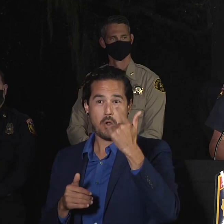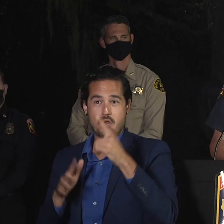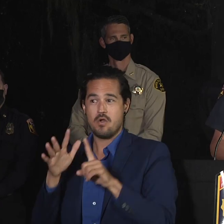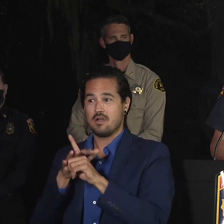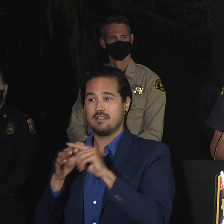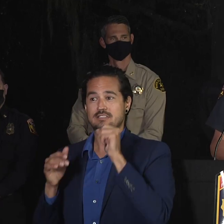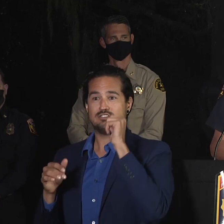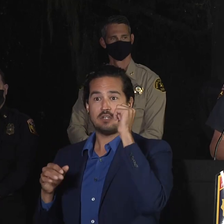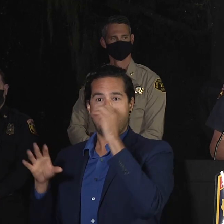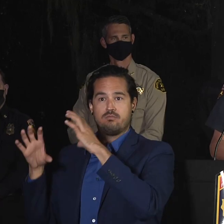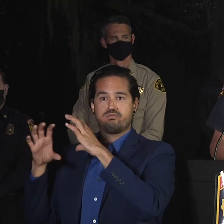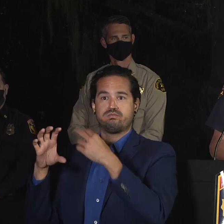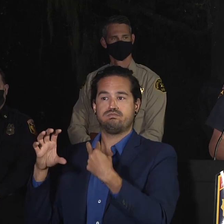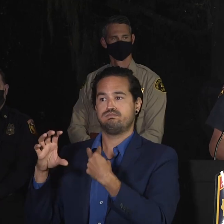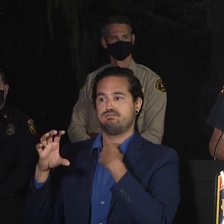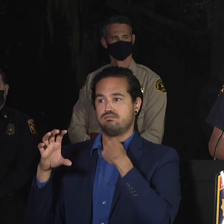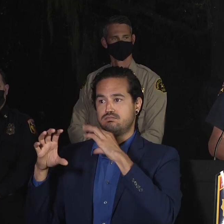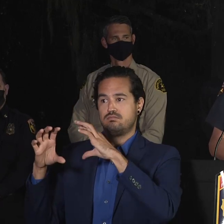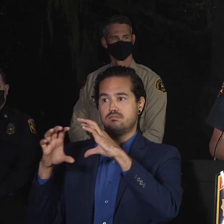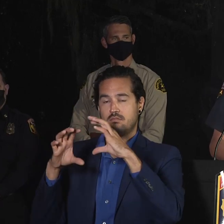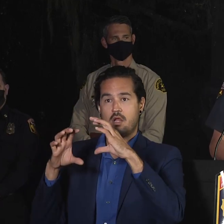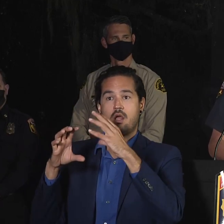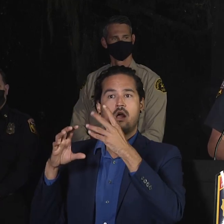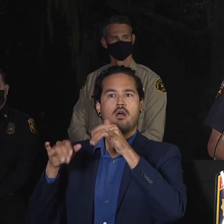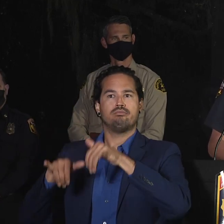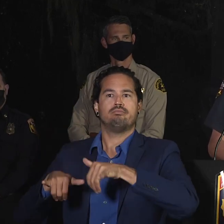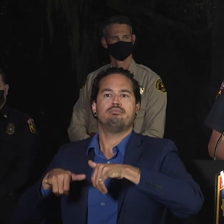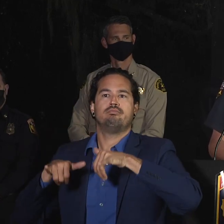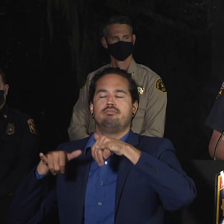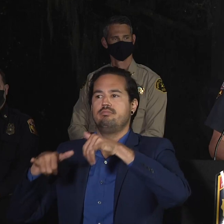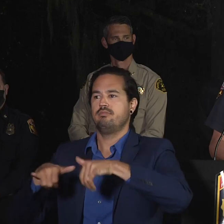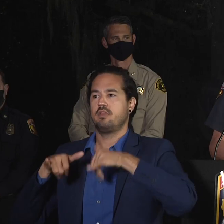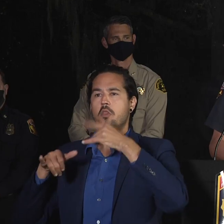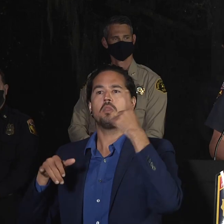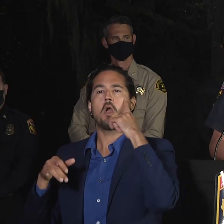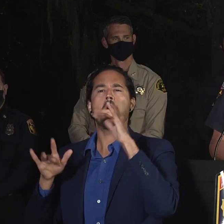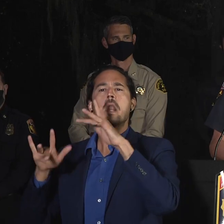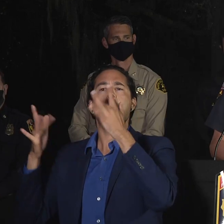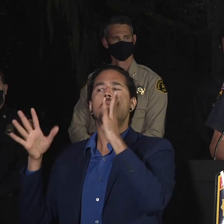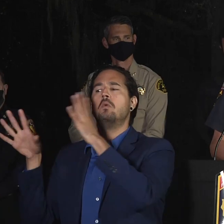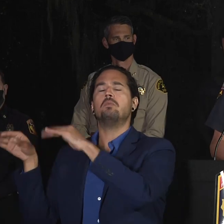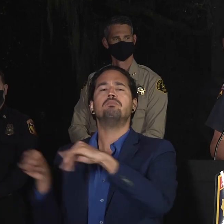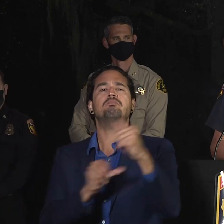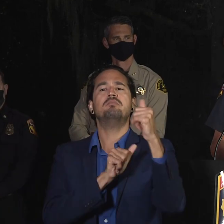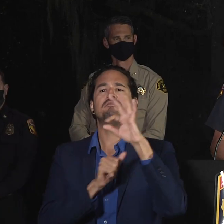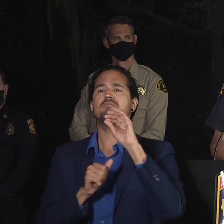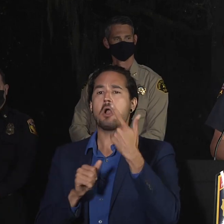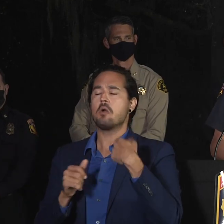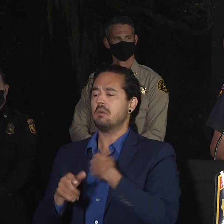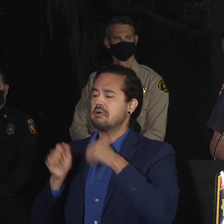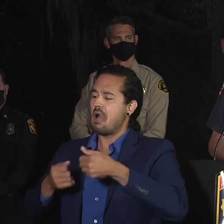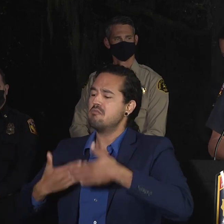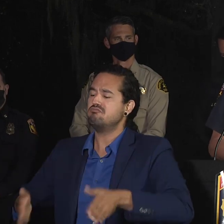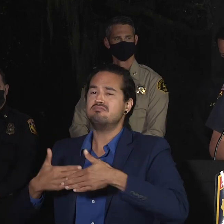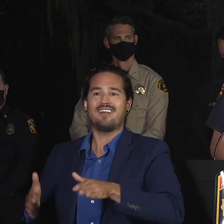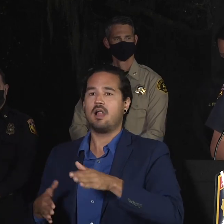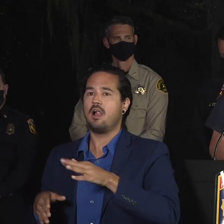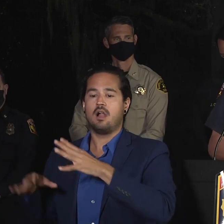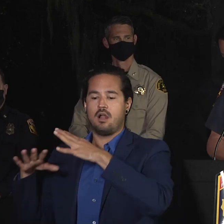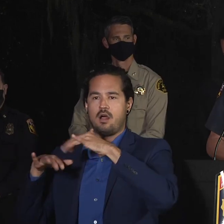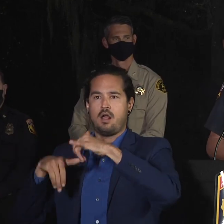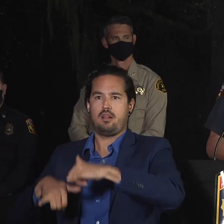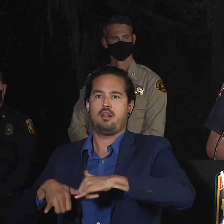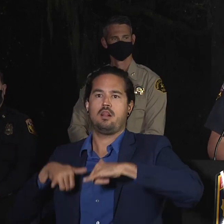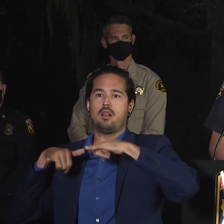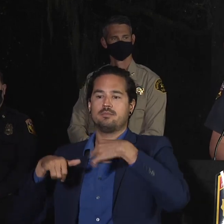expected, anticipated. So yeah, it slowed down our production rate with our aircraft, but that's the thing, and